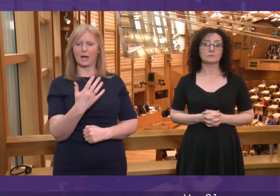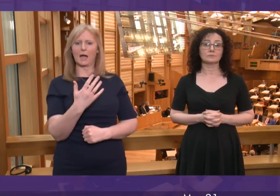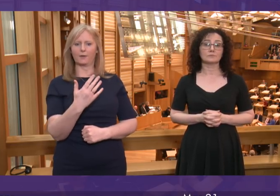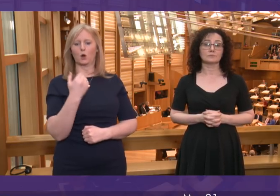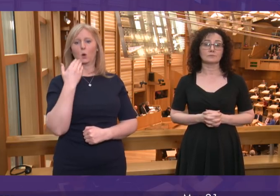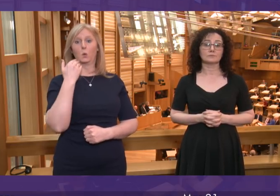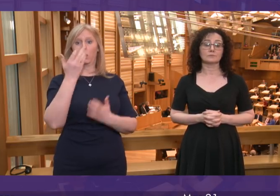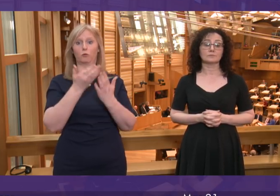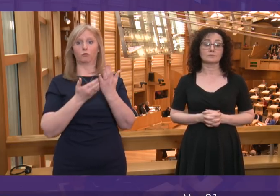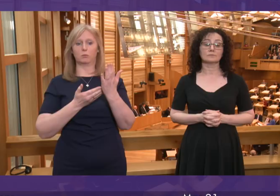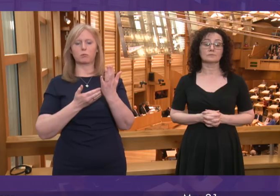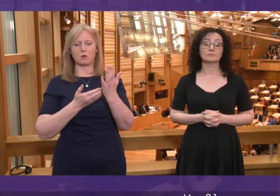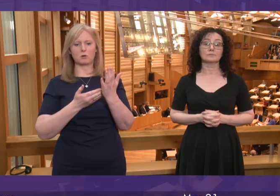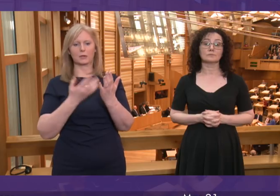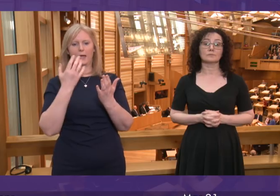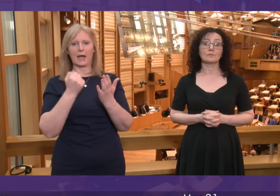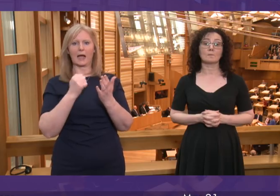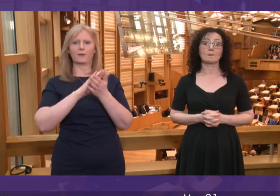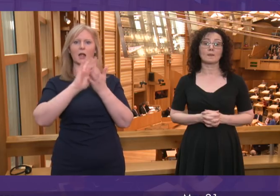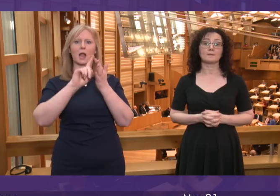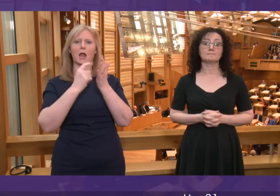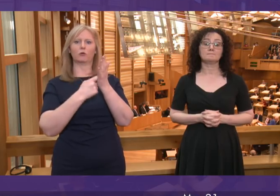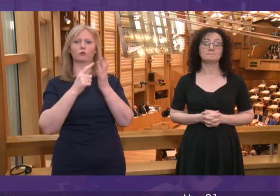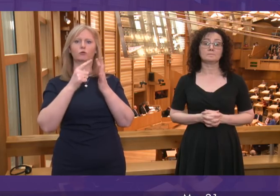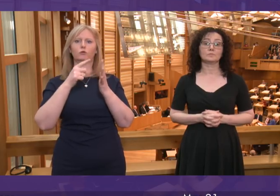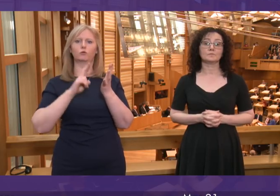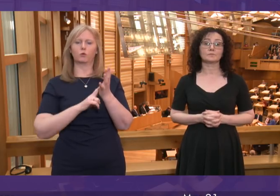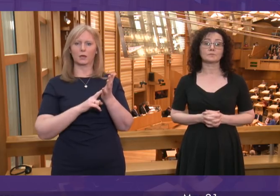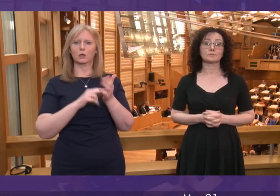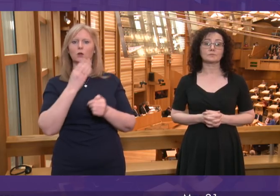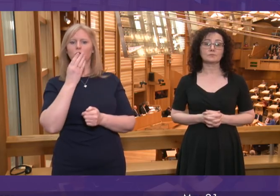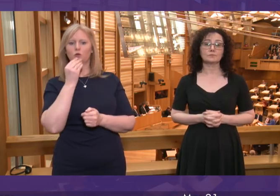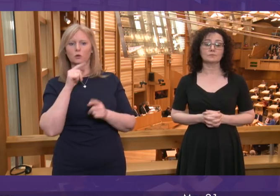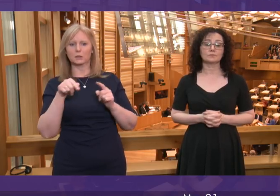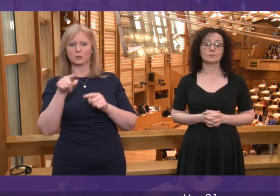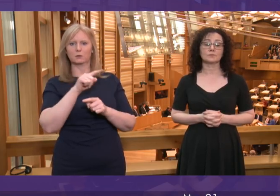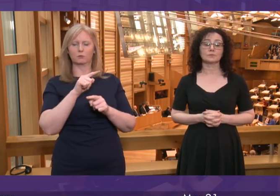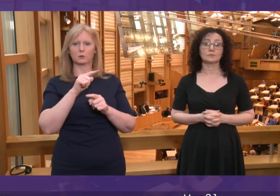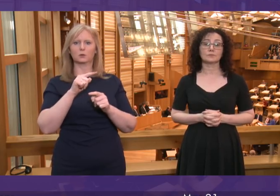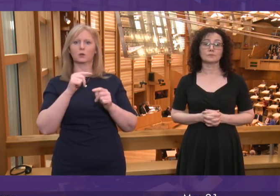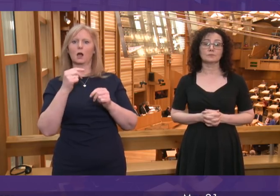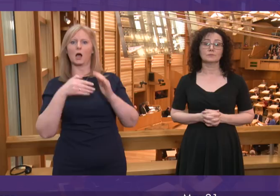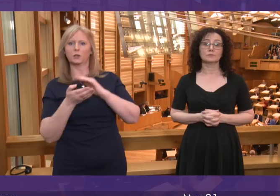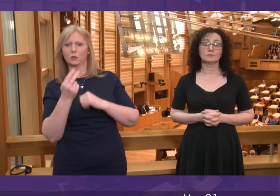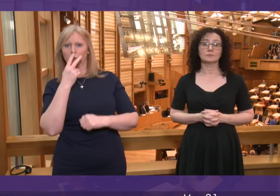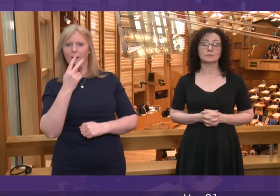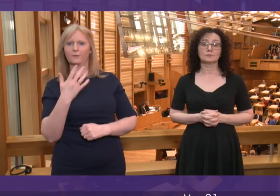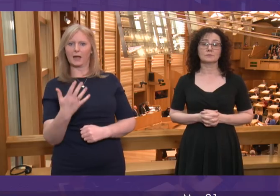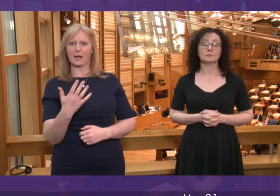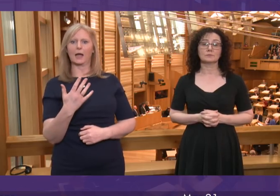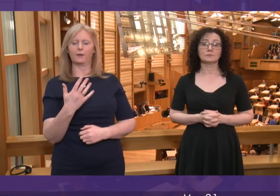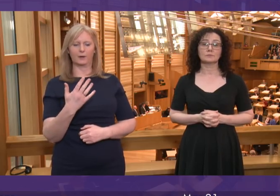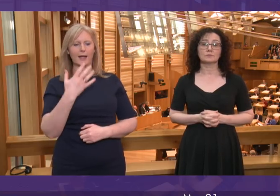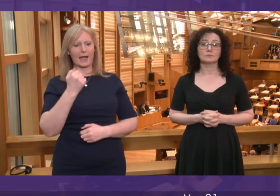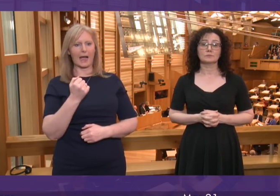reports also highlight following heroin use, particularly again in the under 25s. Work is underway,